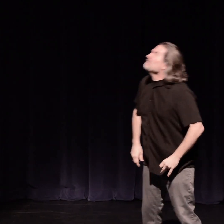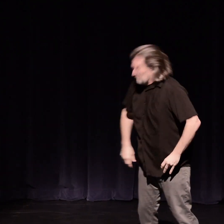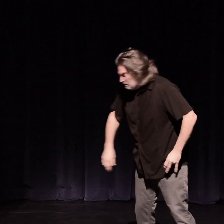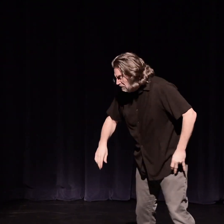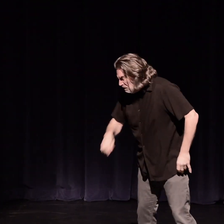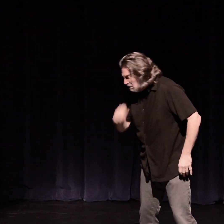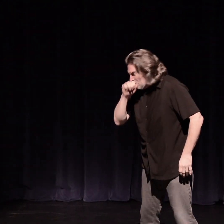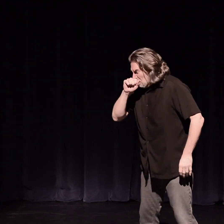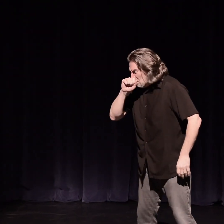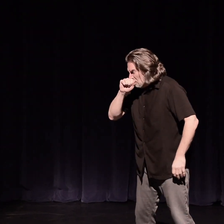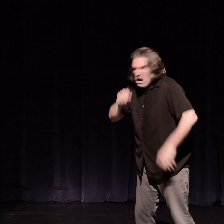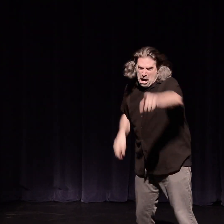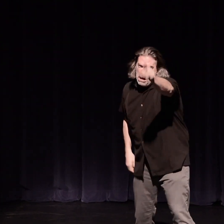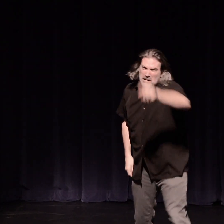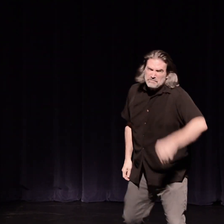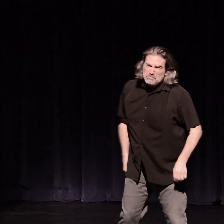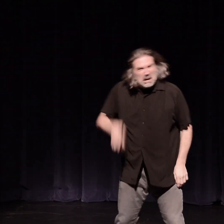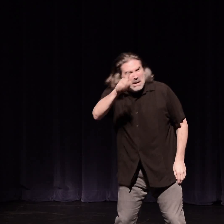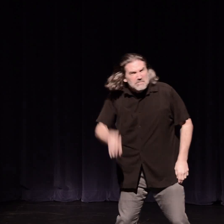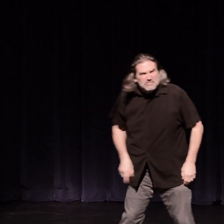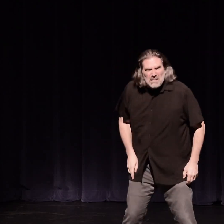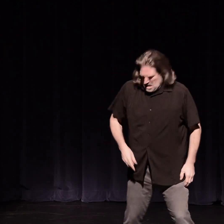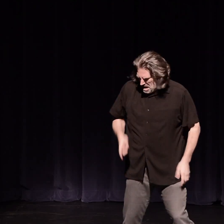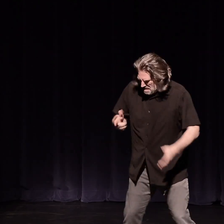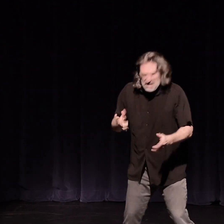The soul enters his heart, and the soul